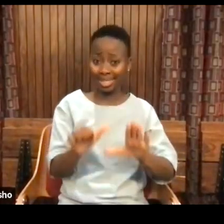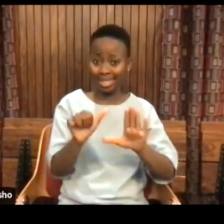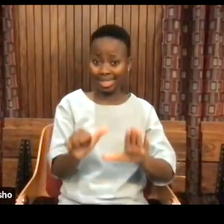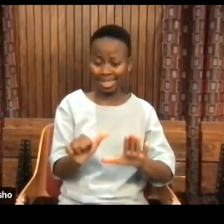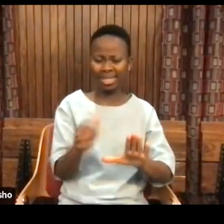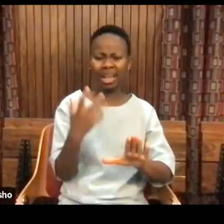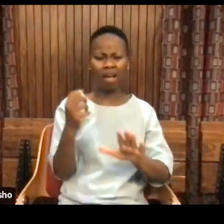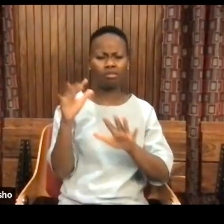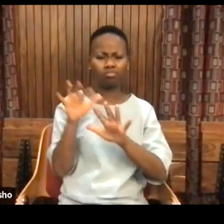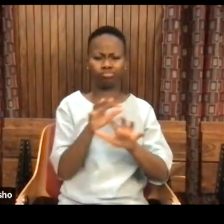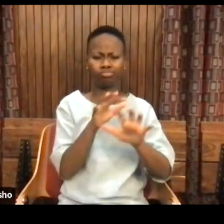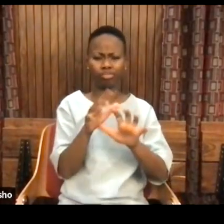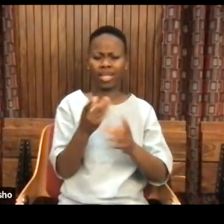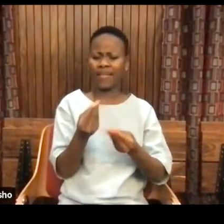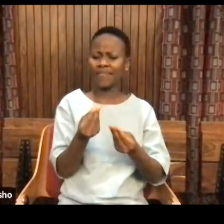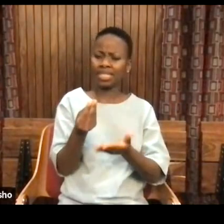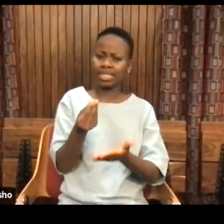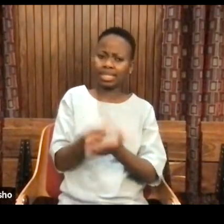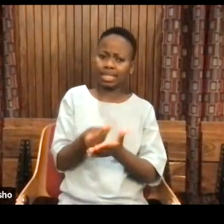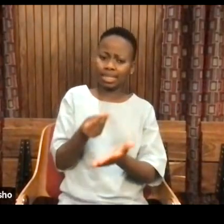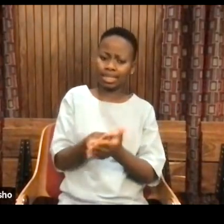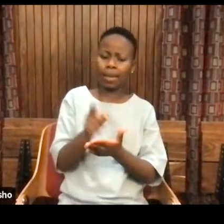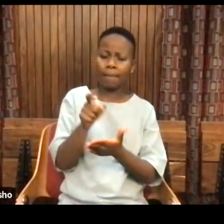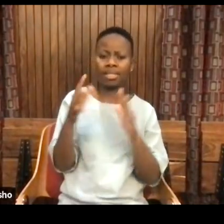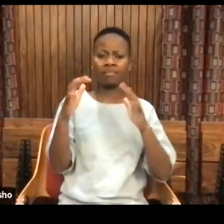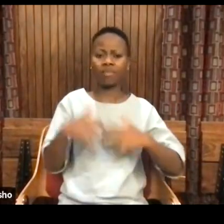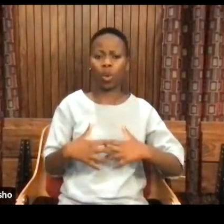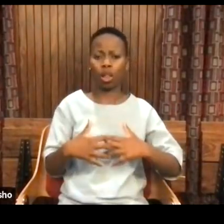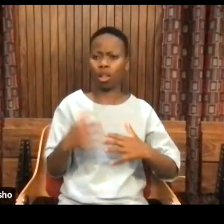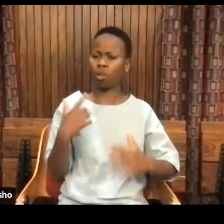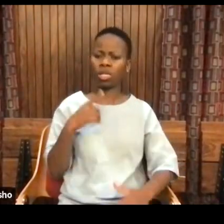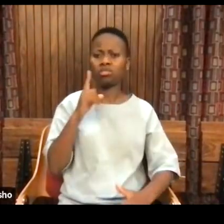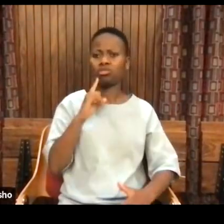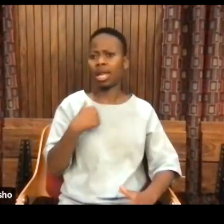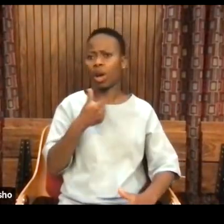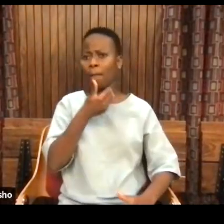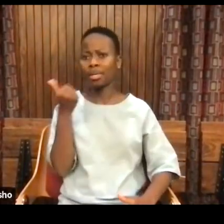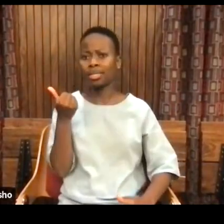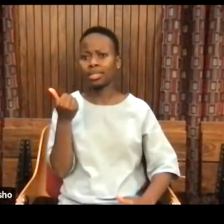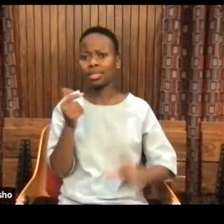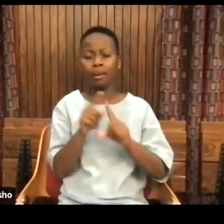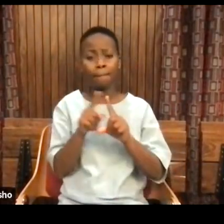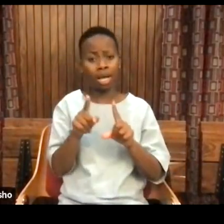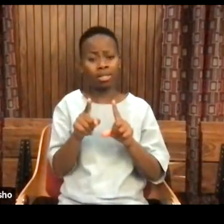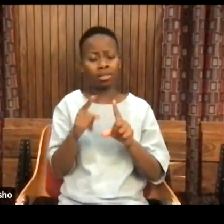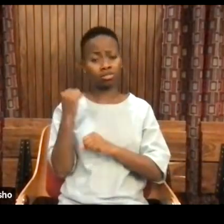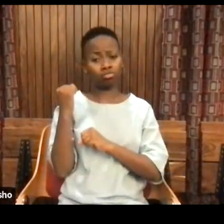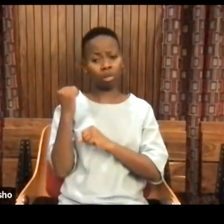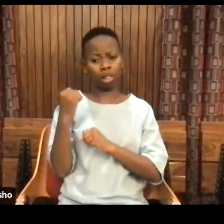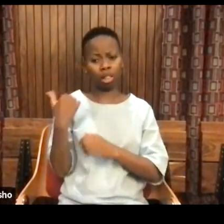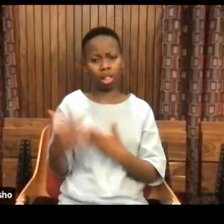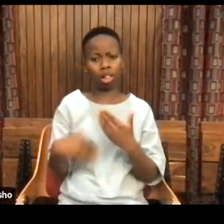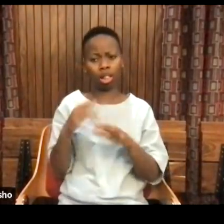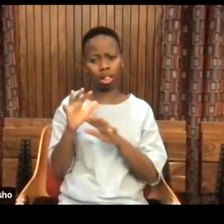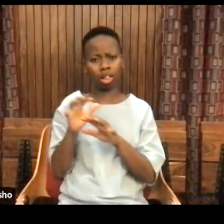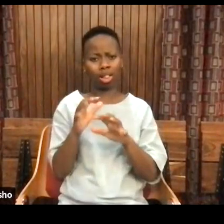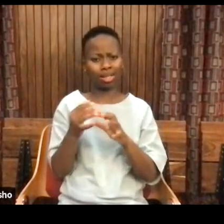around fees must fall, we did our best, but the struggle still continues.